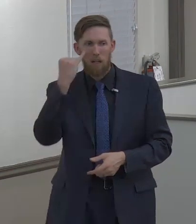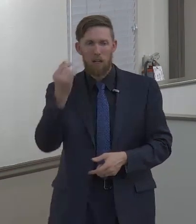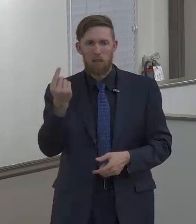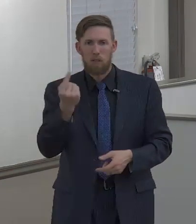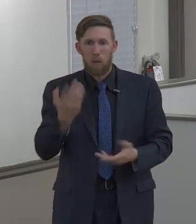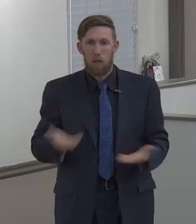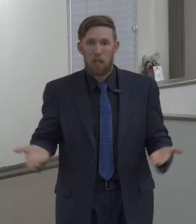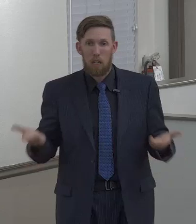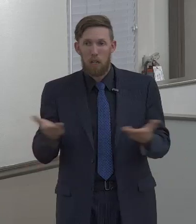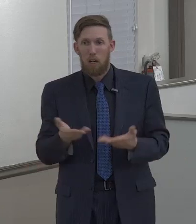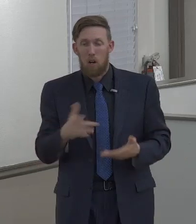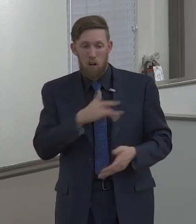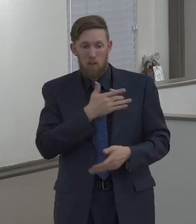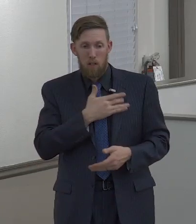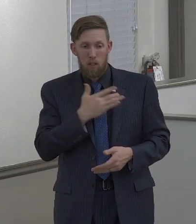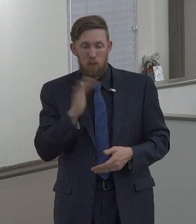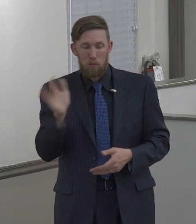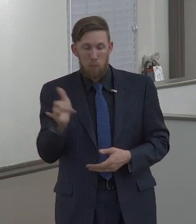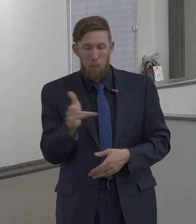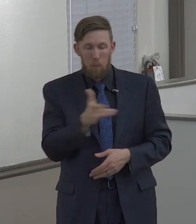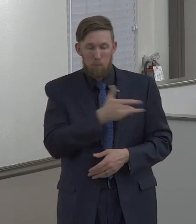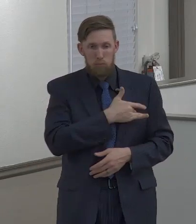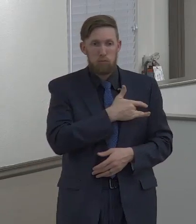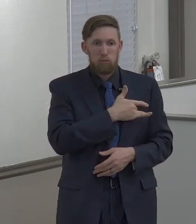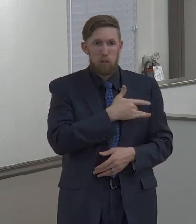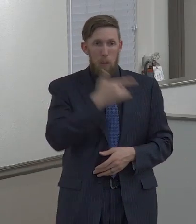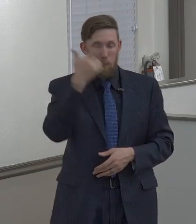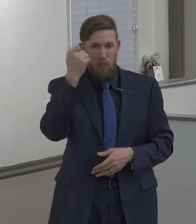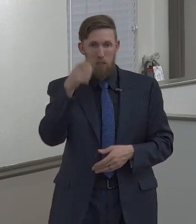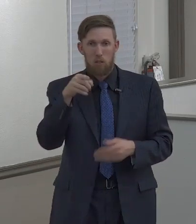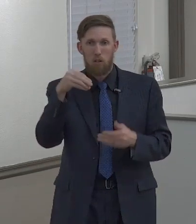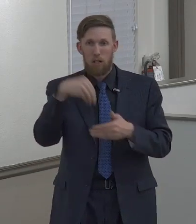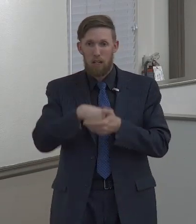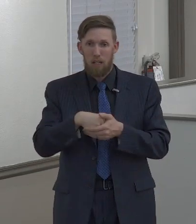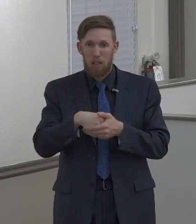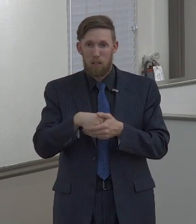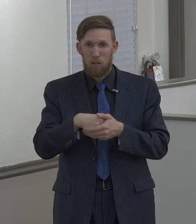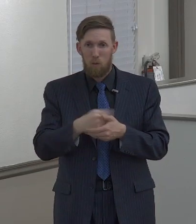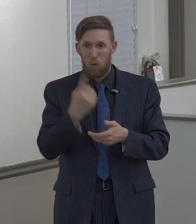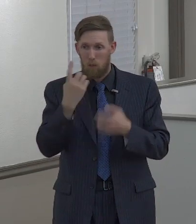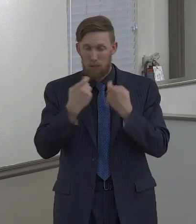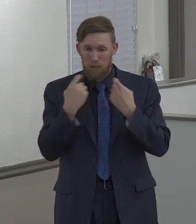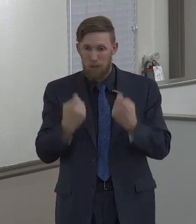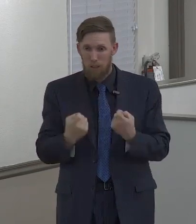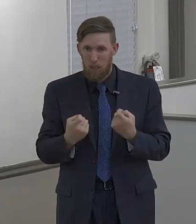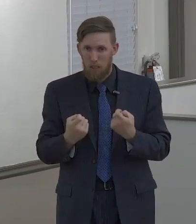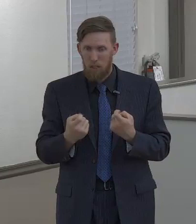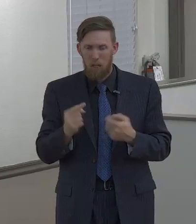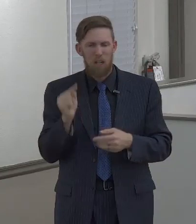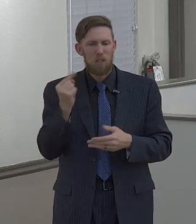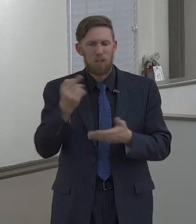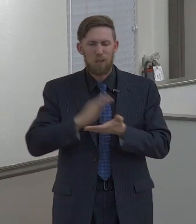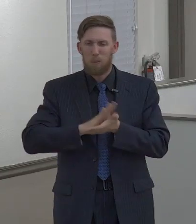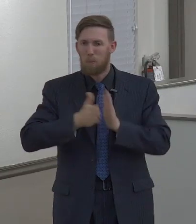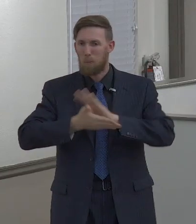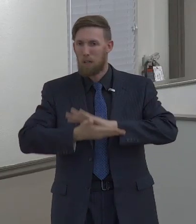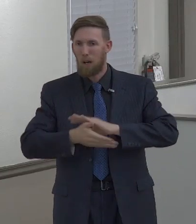tonight or one here tonight that is caught up in one of these sins, just get it right.